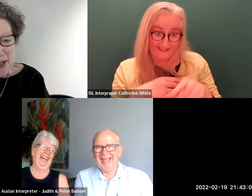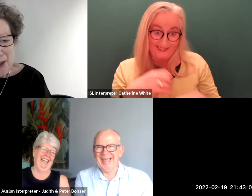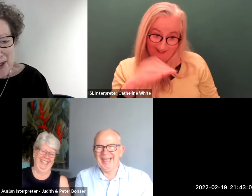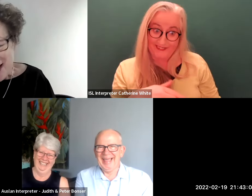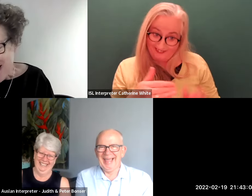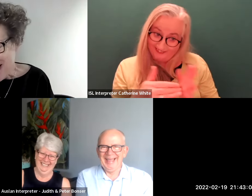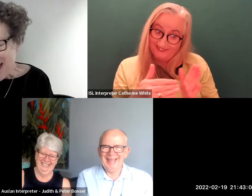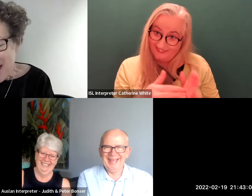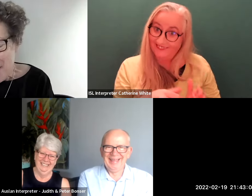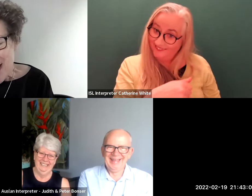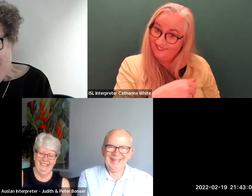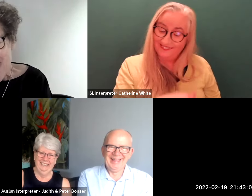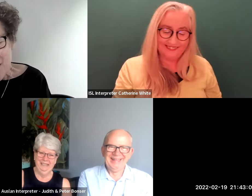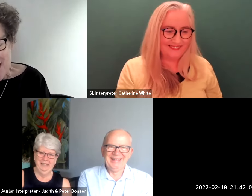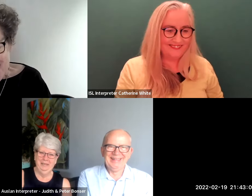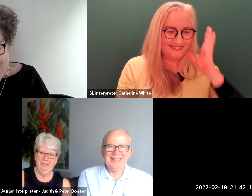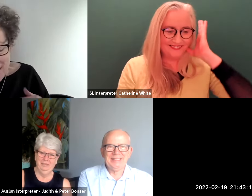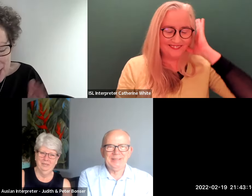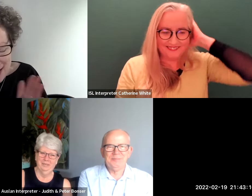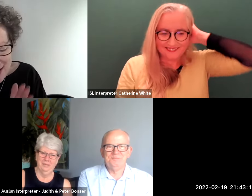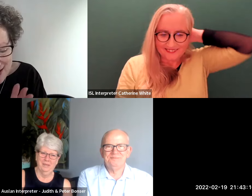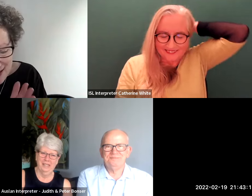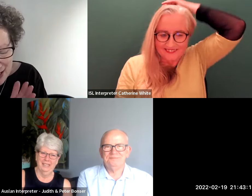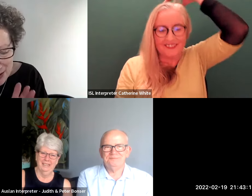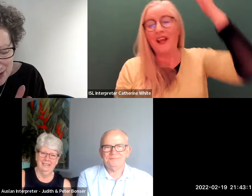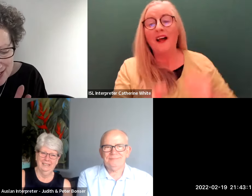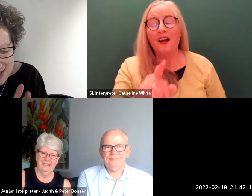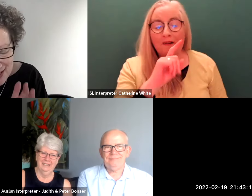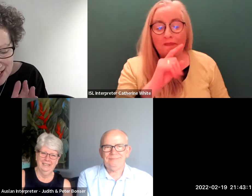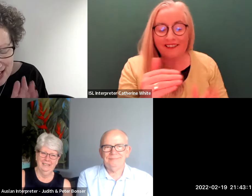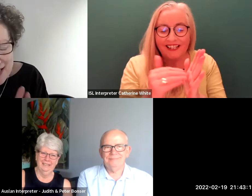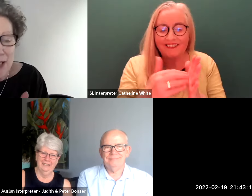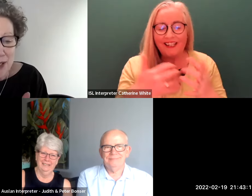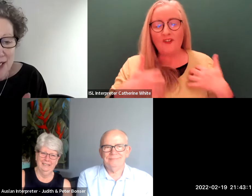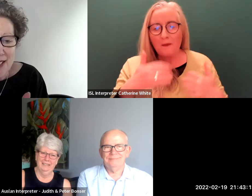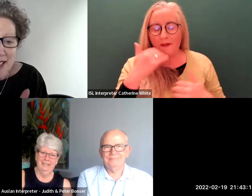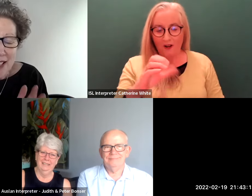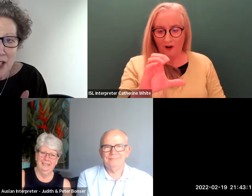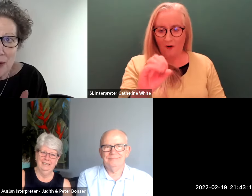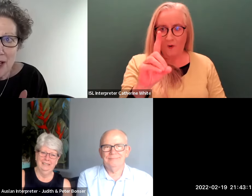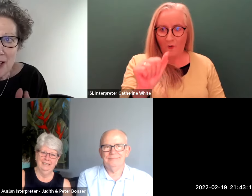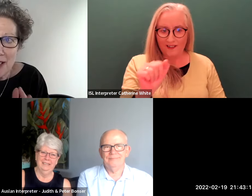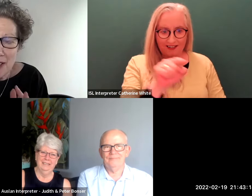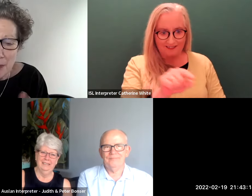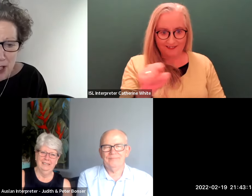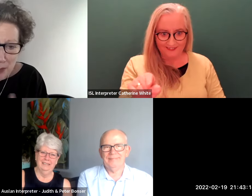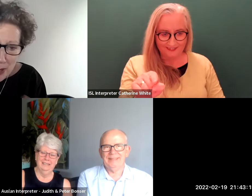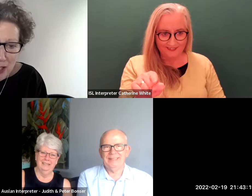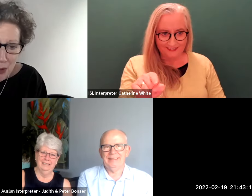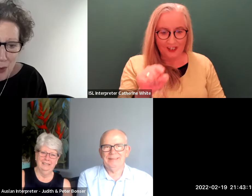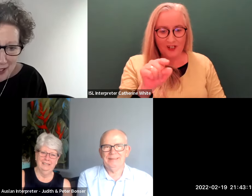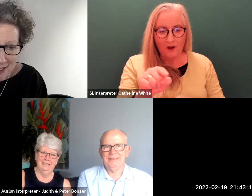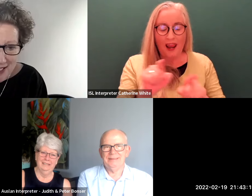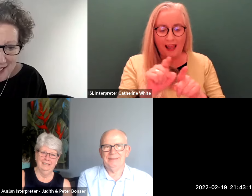uh but it is interesting isn't it because coders as coders you are the bridge